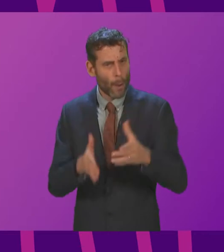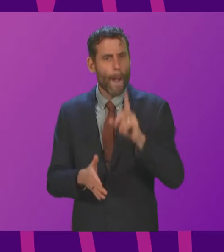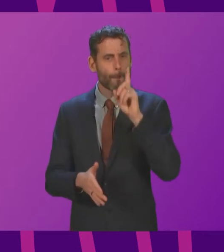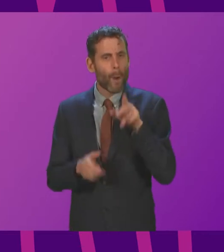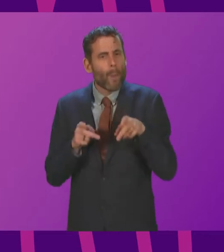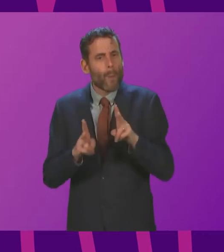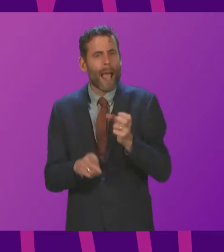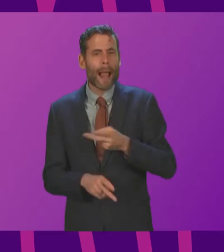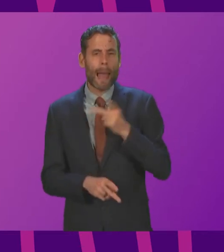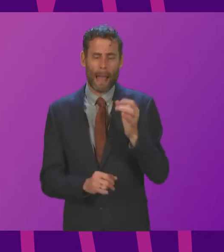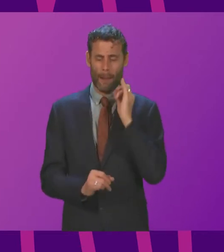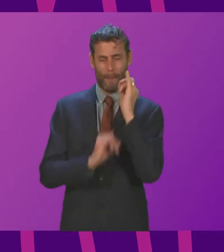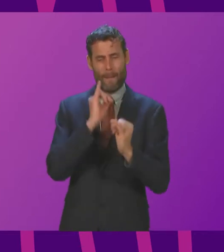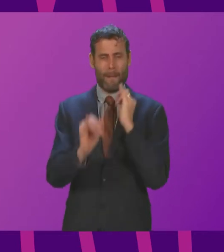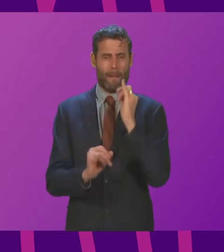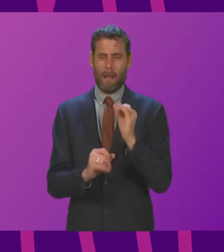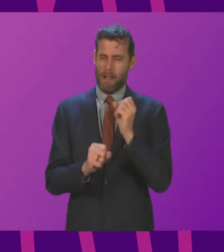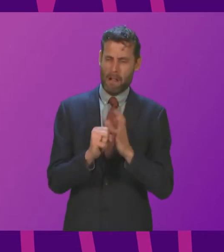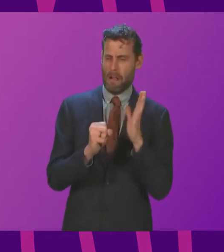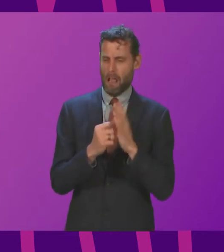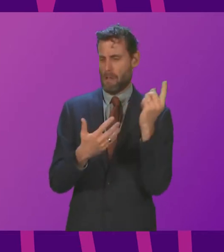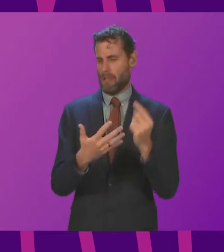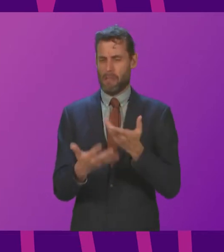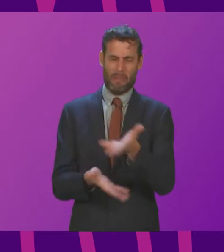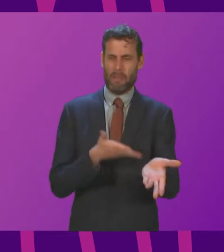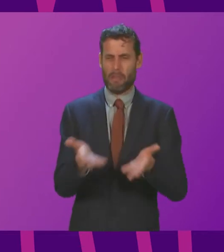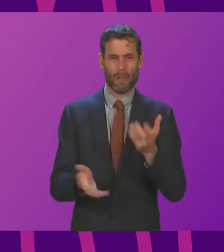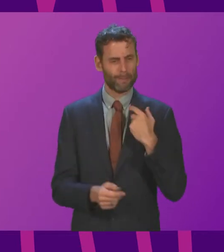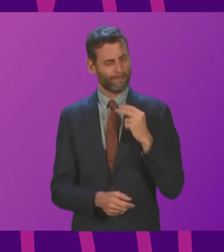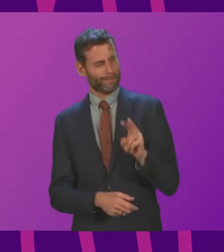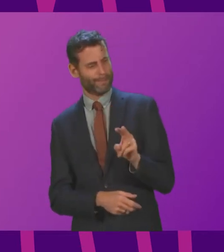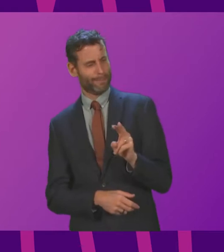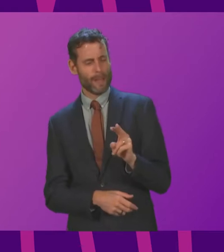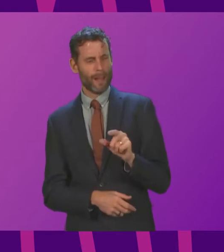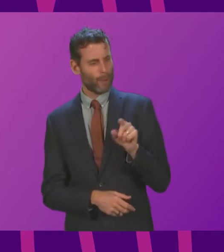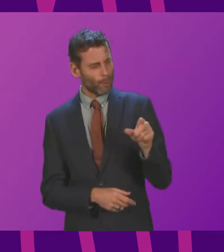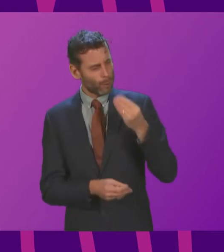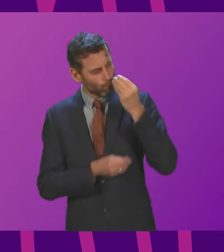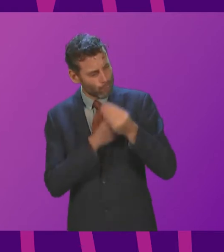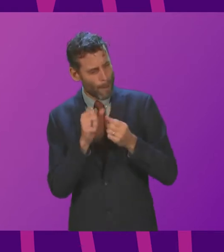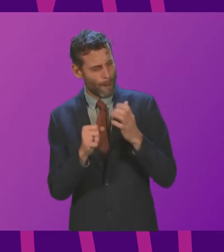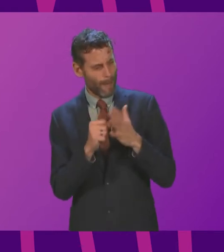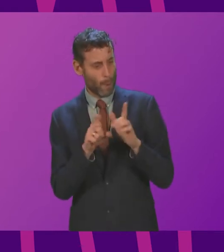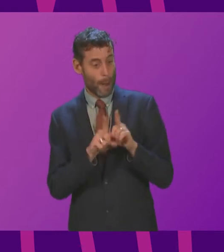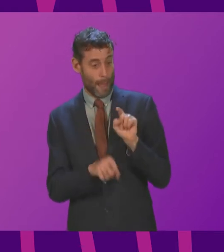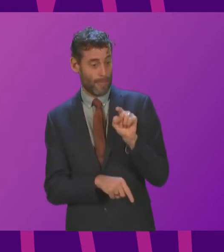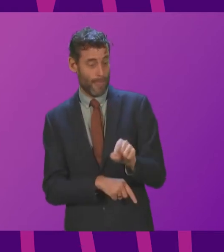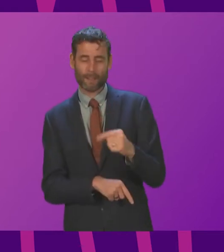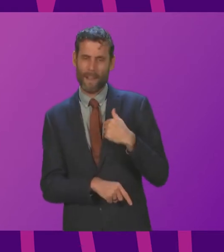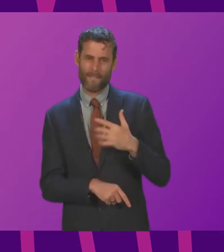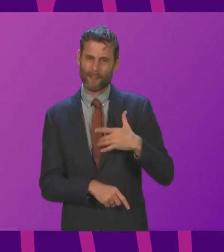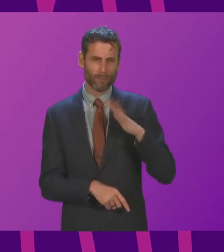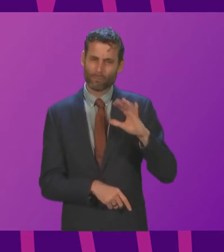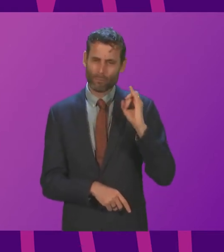language that Labour is using about Glasgow some of the ways in which Labour is seeking to characterise the city of Glasgow is doing a